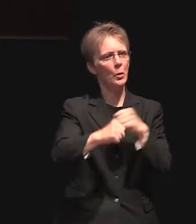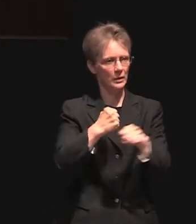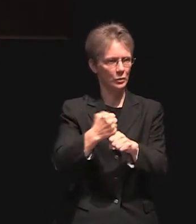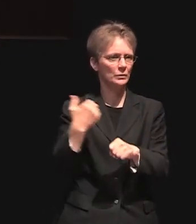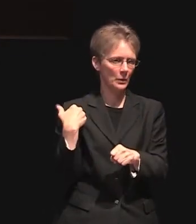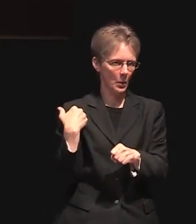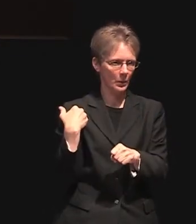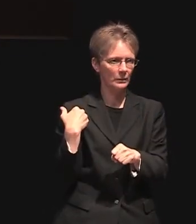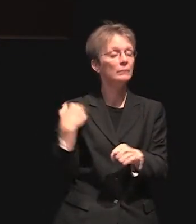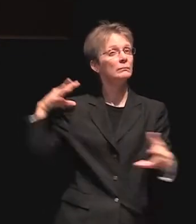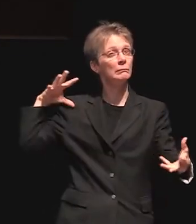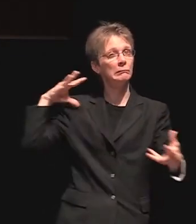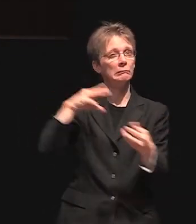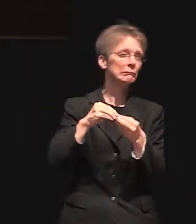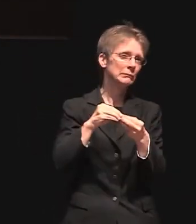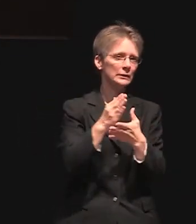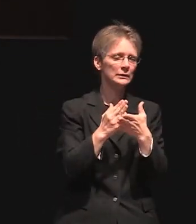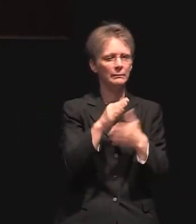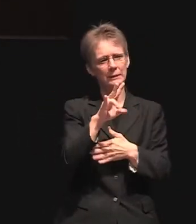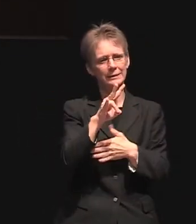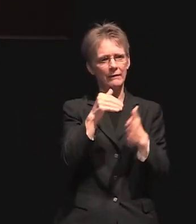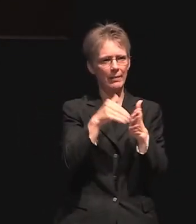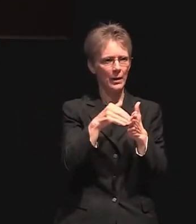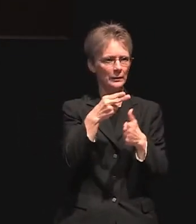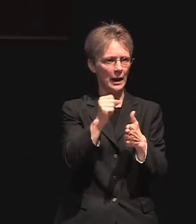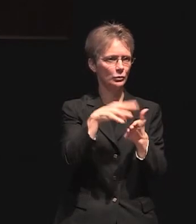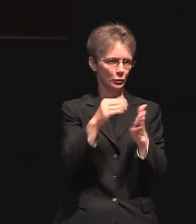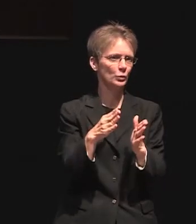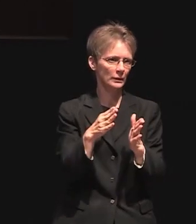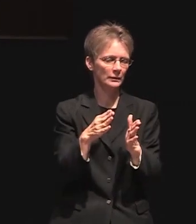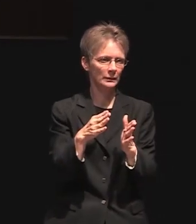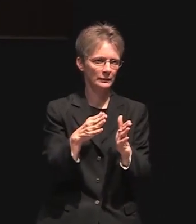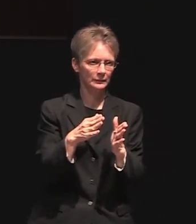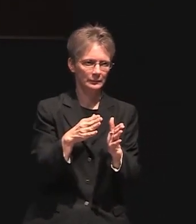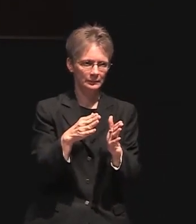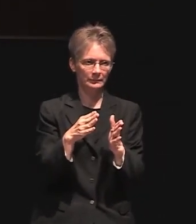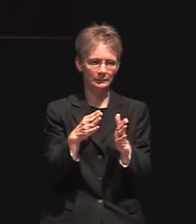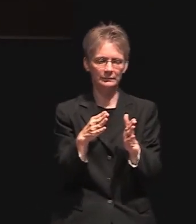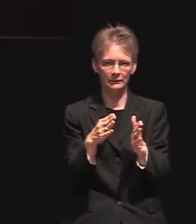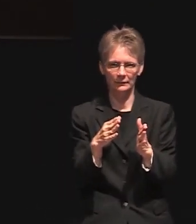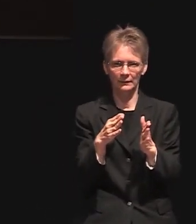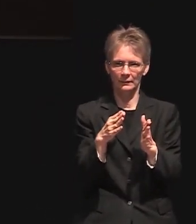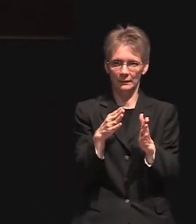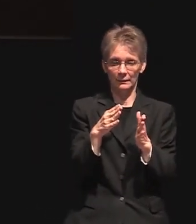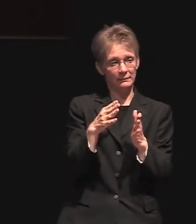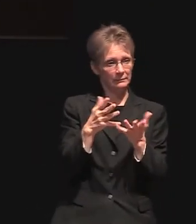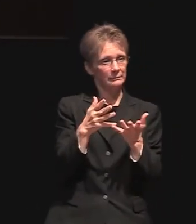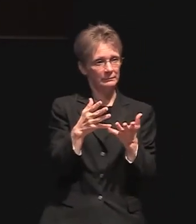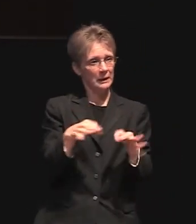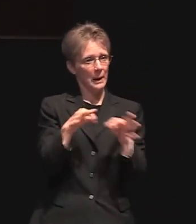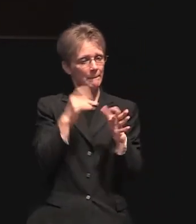school students have participated uh it is worth noting i think that renowned artists from around the world